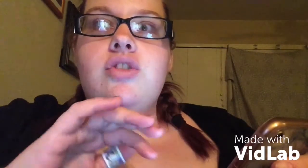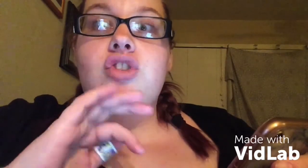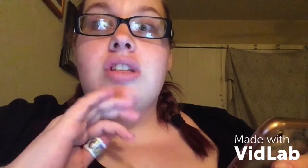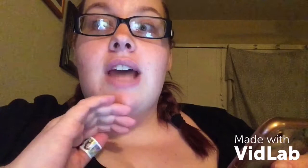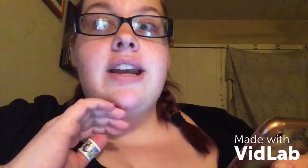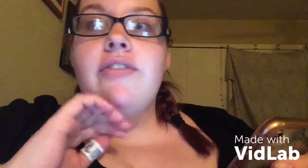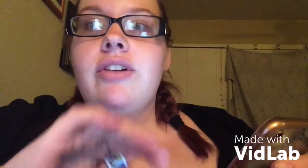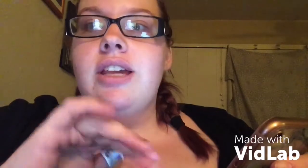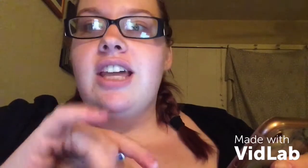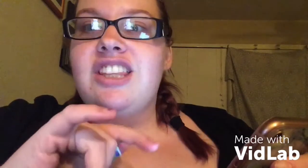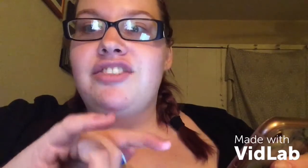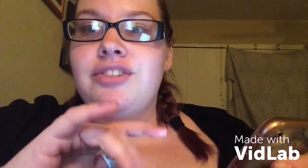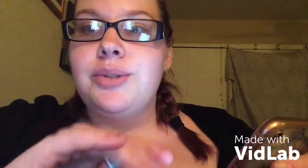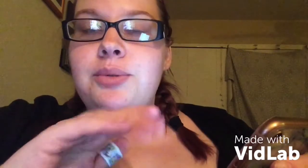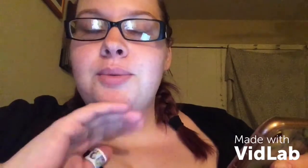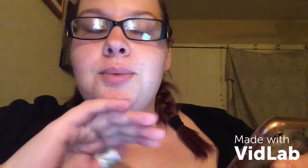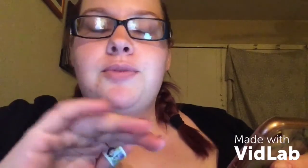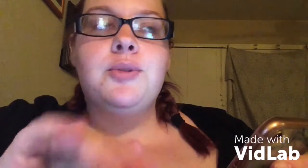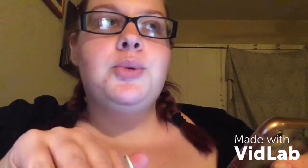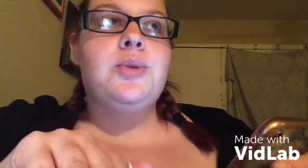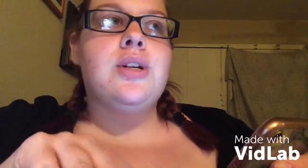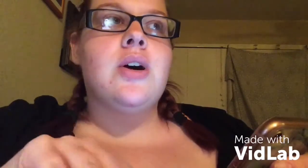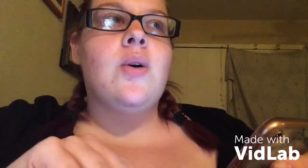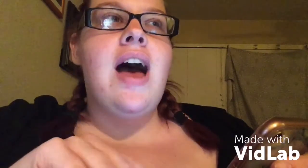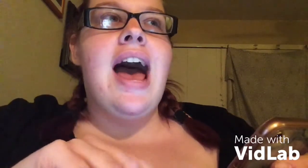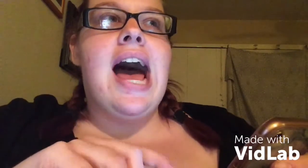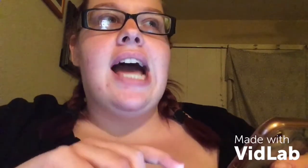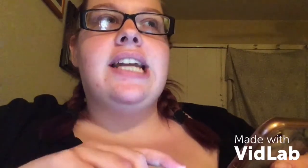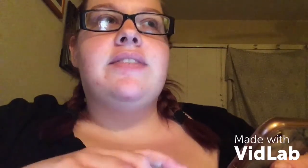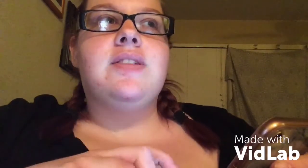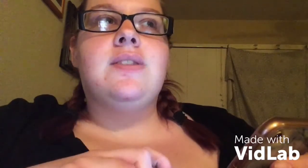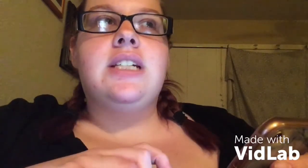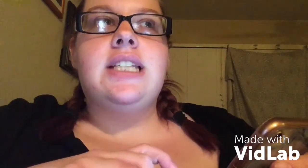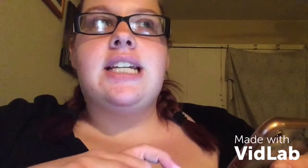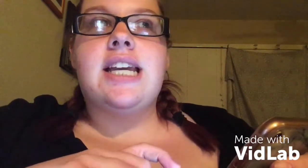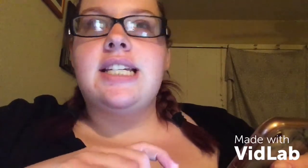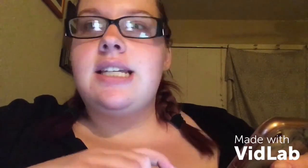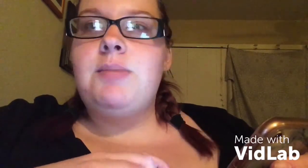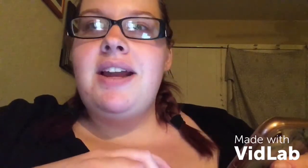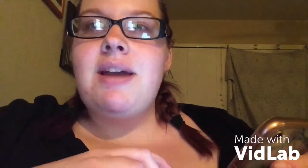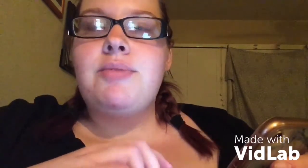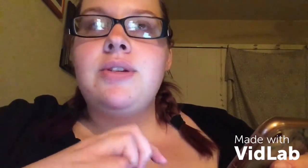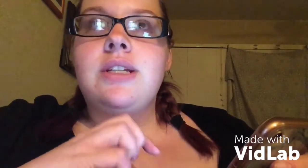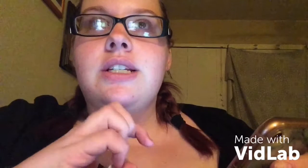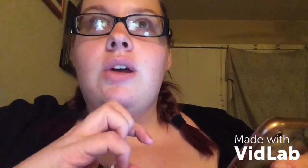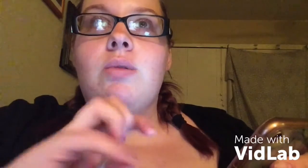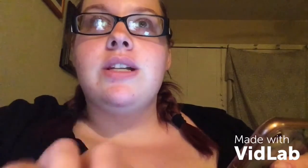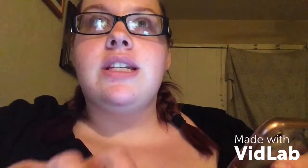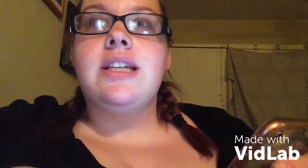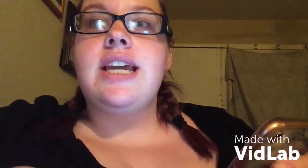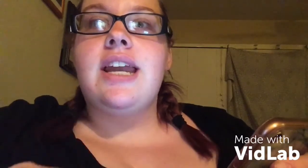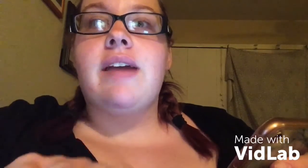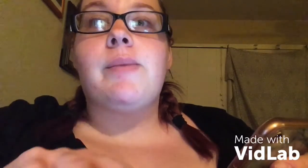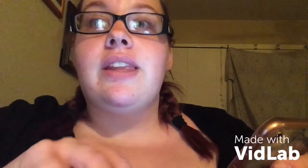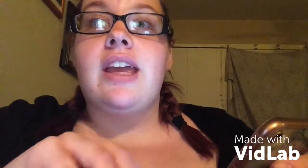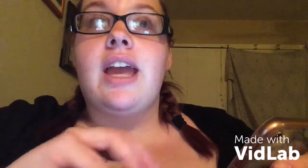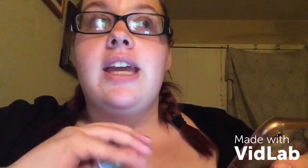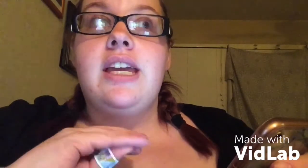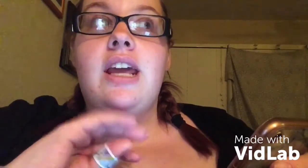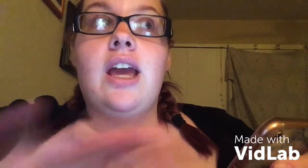just, I never really liked the fruit, fruit, so I never really, like, tasted pineapples until recently and I've been, like, eating